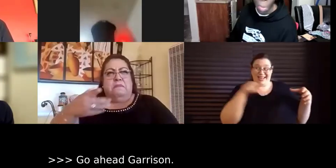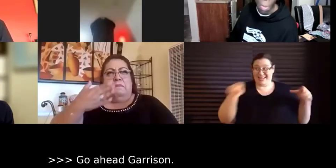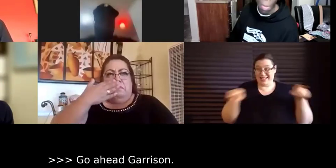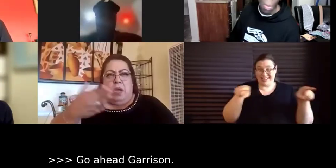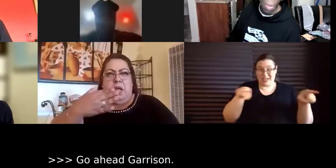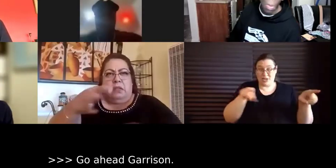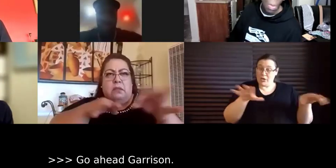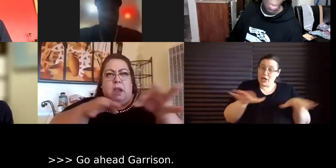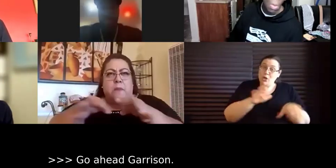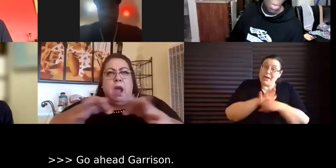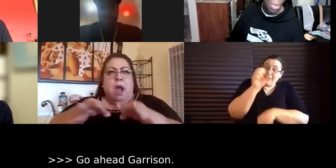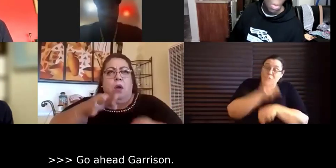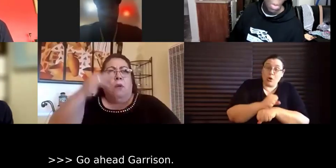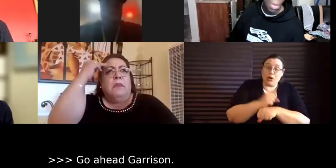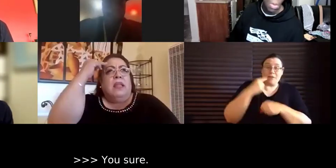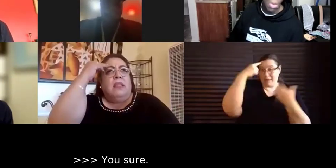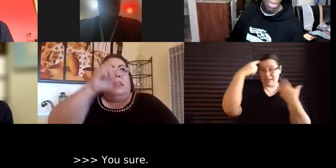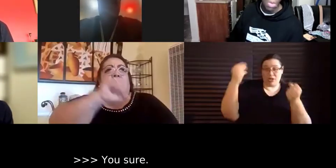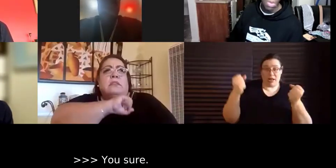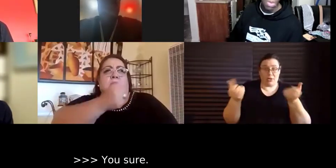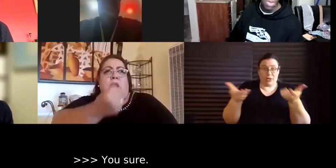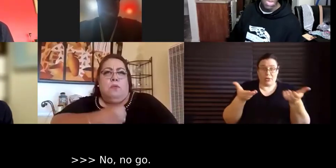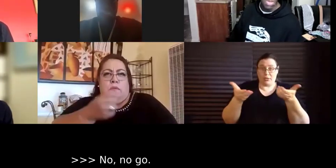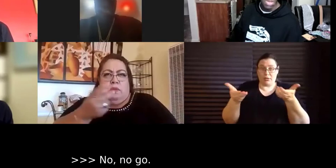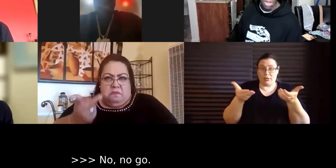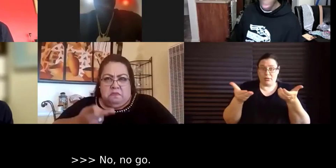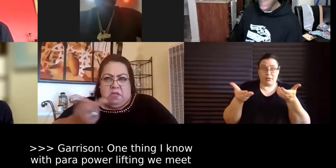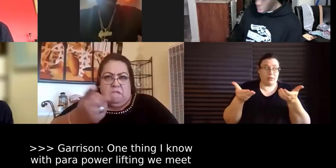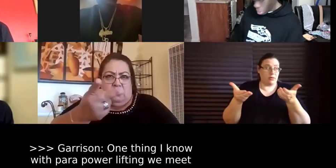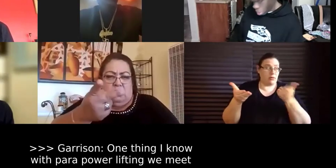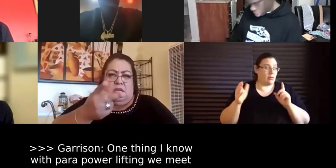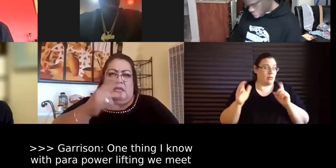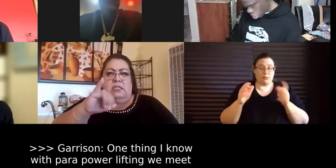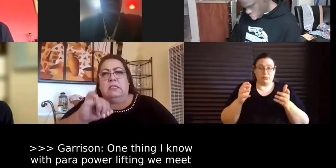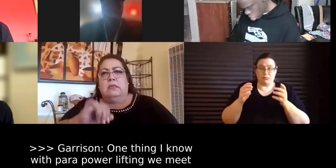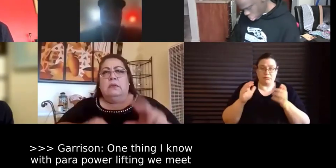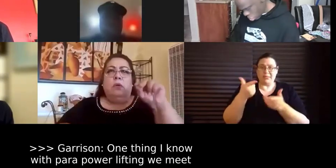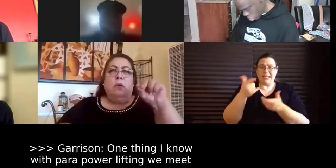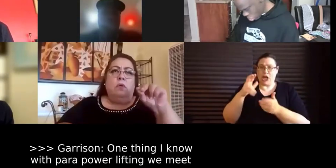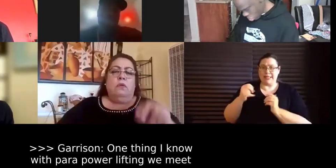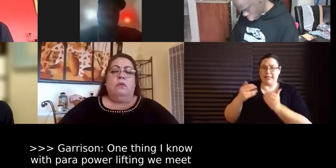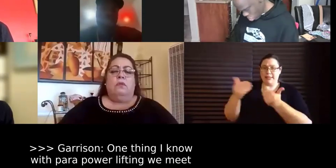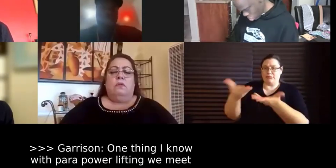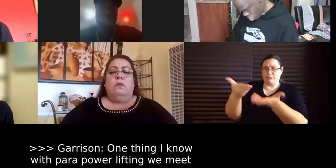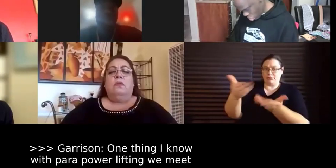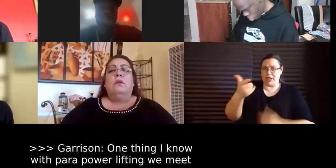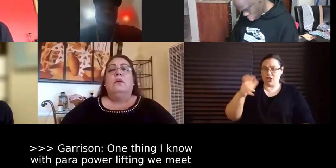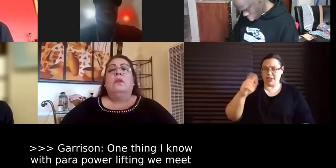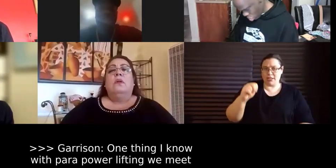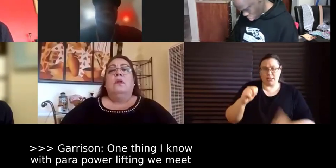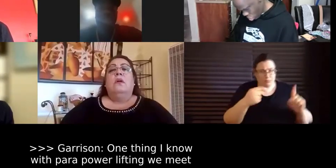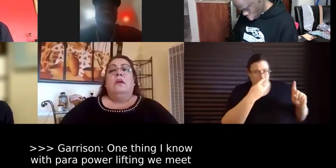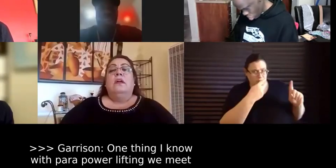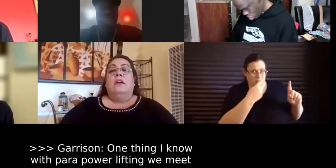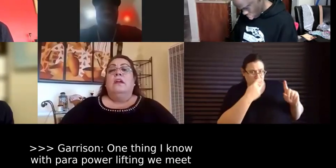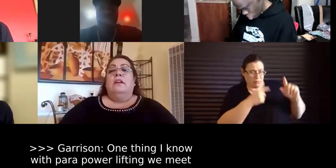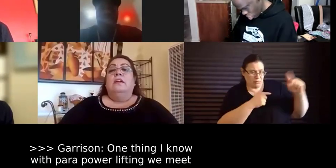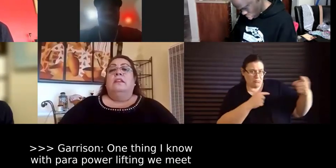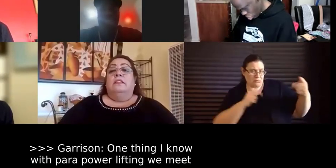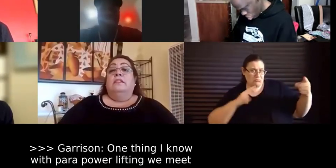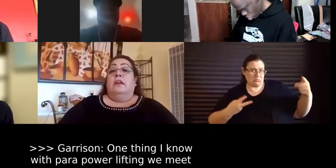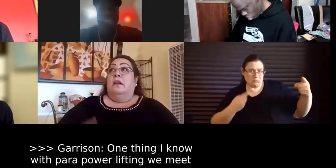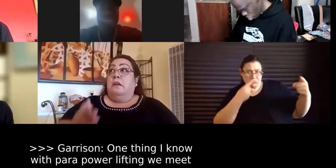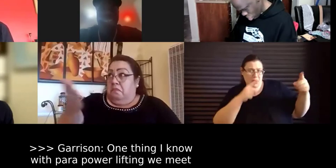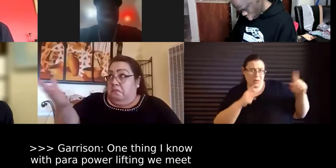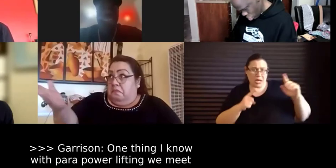um this cast this short um oh go ahead garrison okay you sure you want to go first i don't mind out you can go